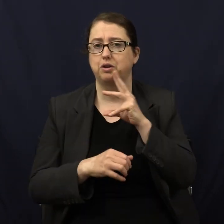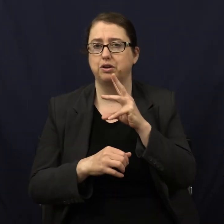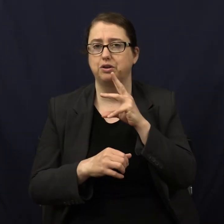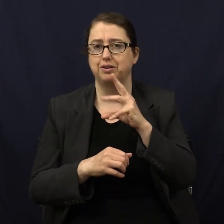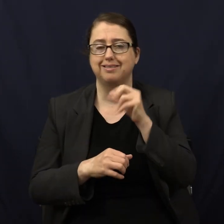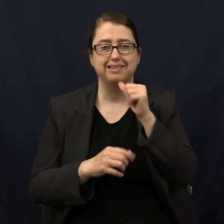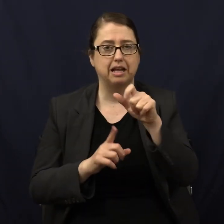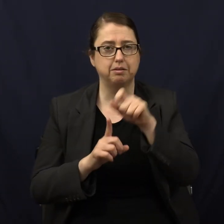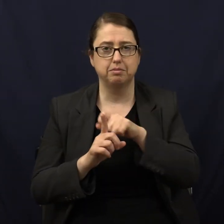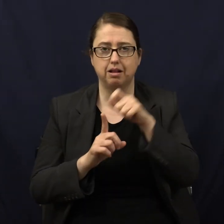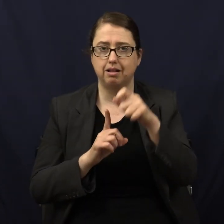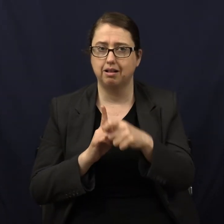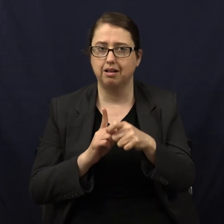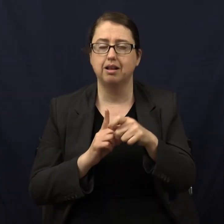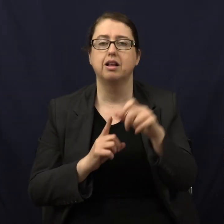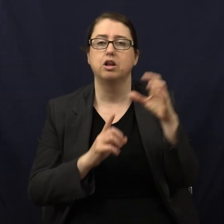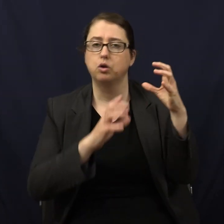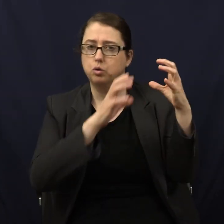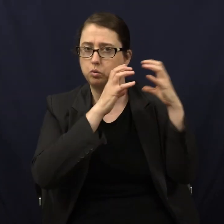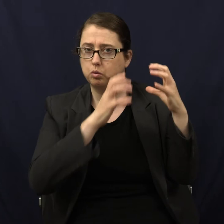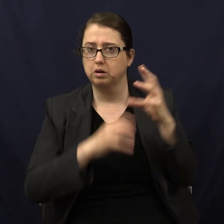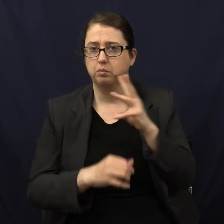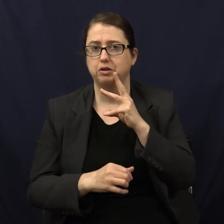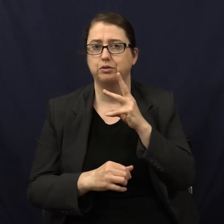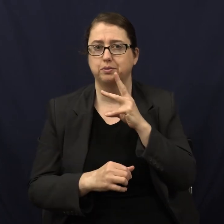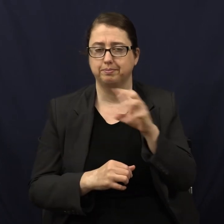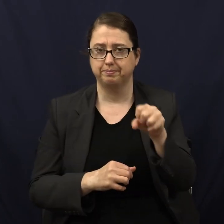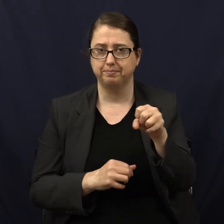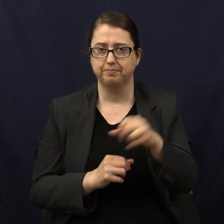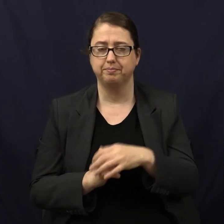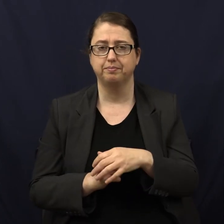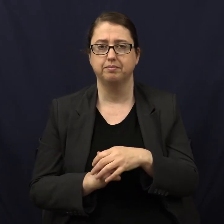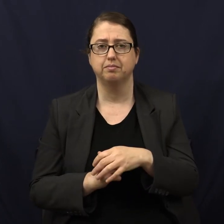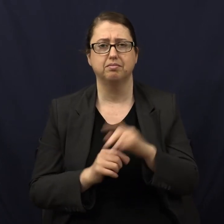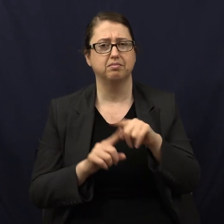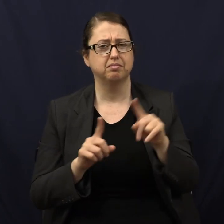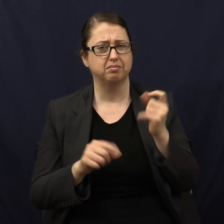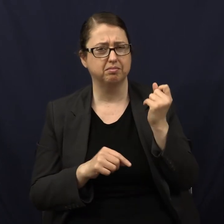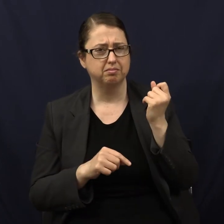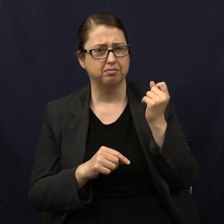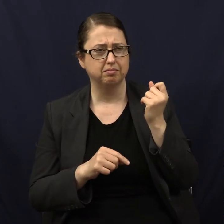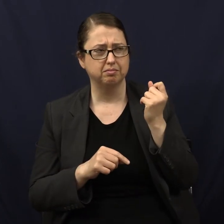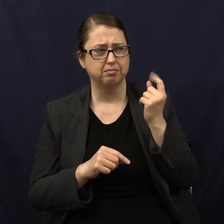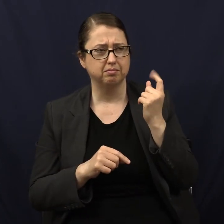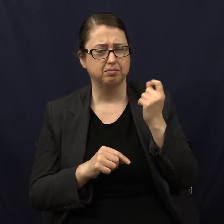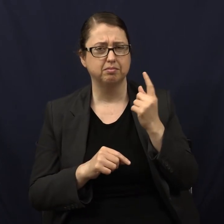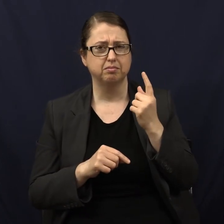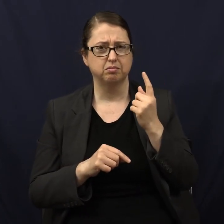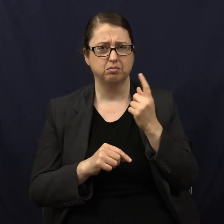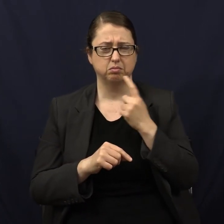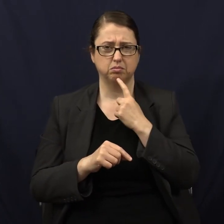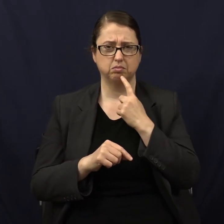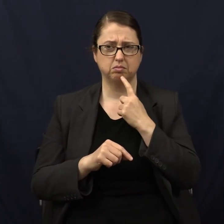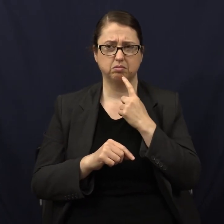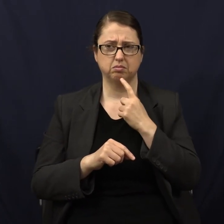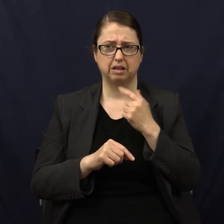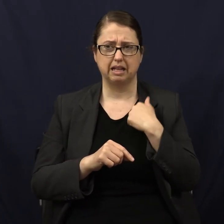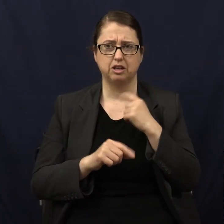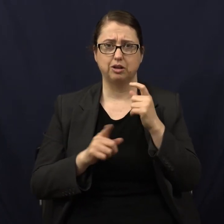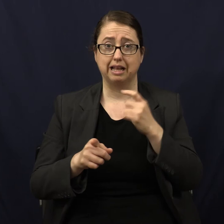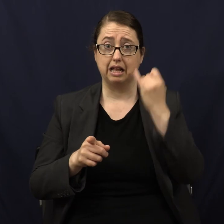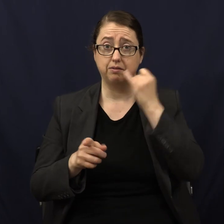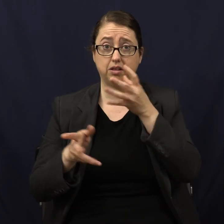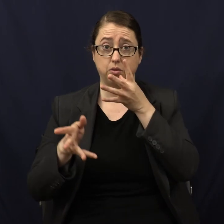It's not a banana. It's coconut water. But wait a minute. What did you say I needed to do to somebody